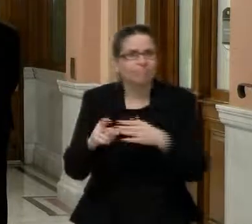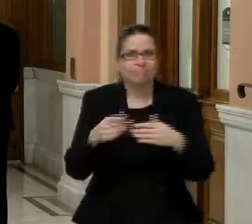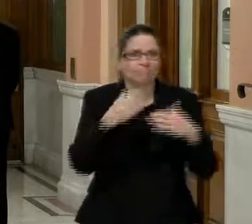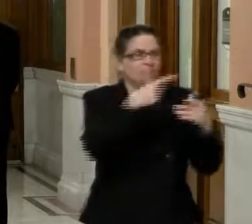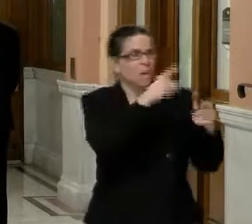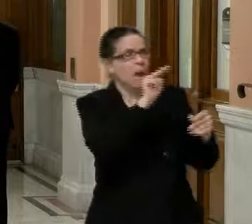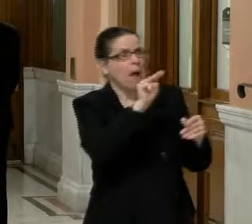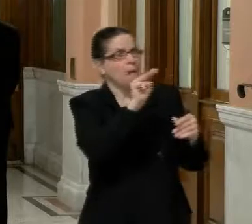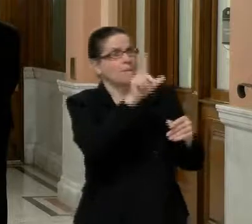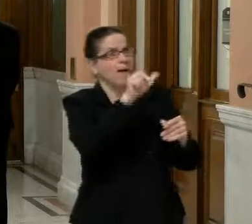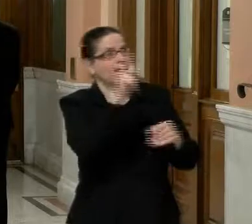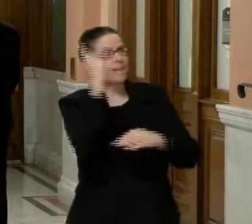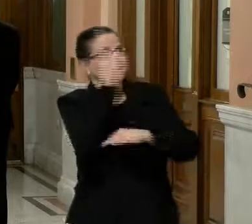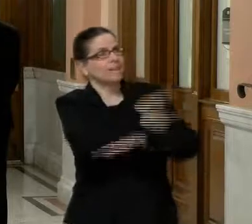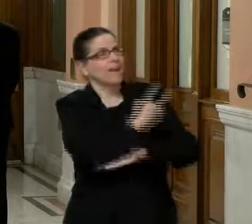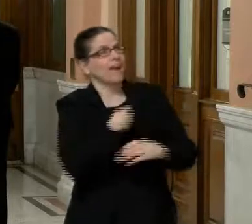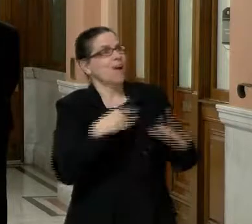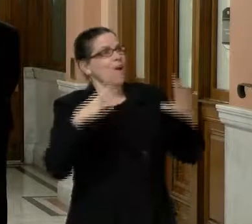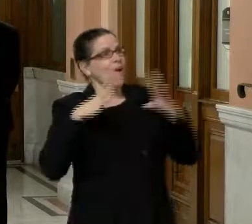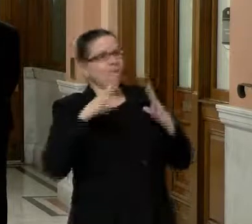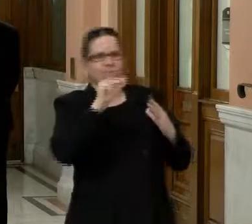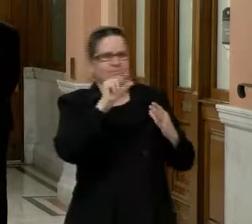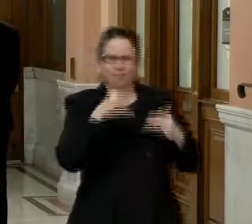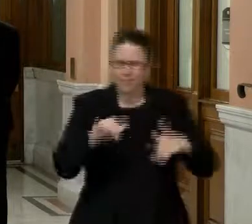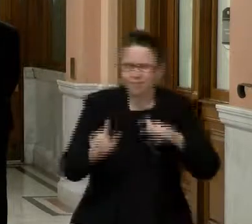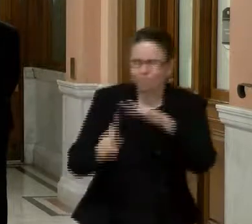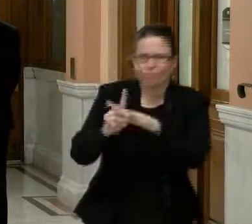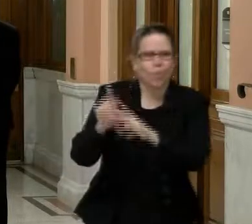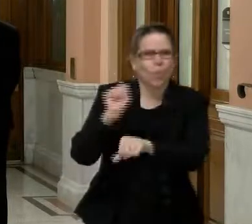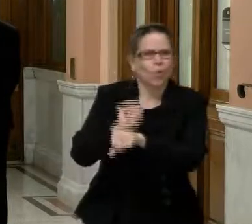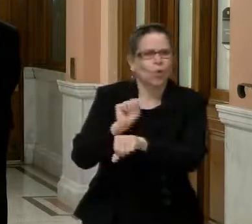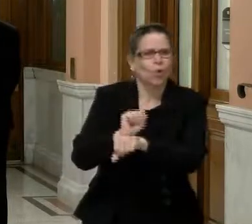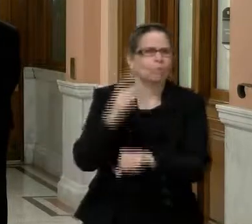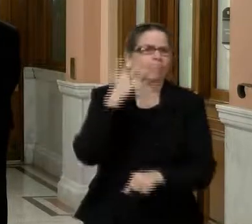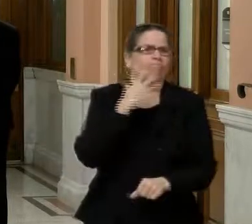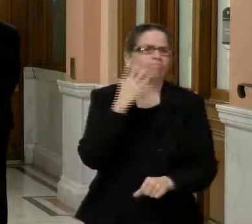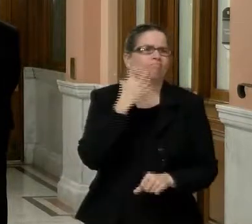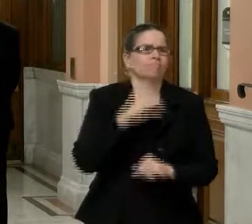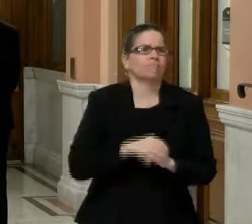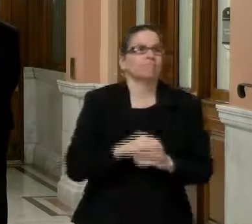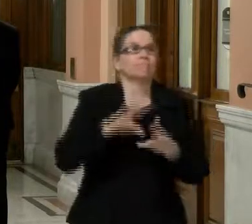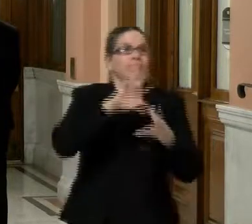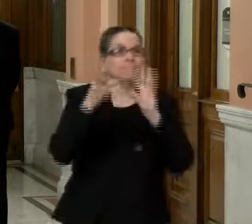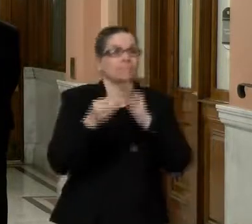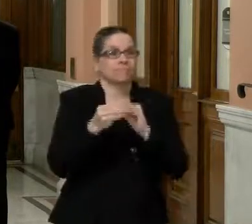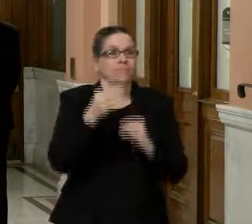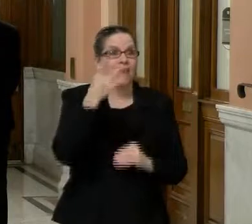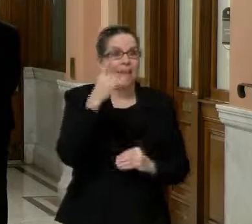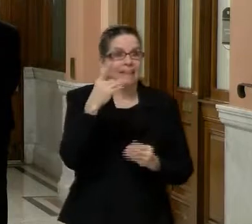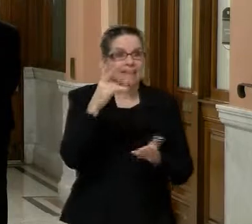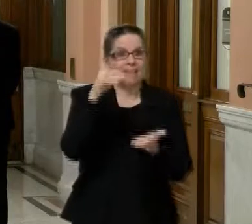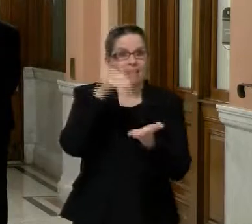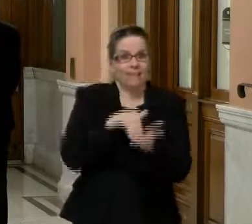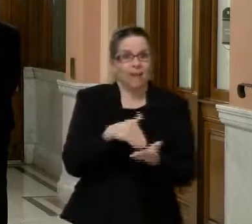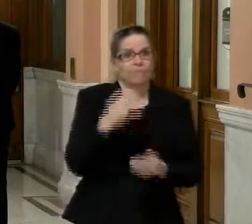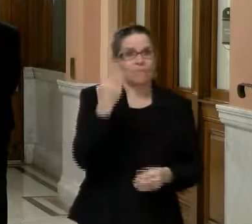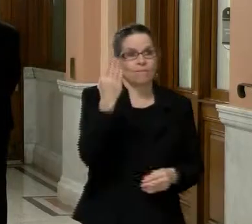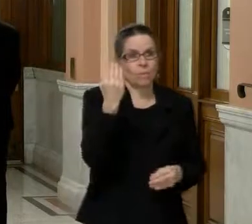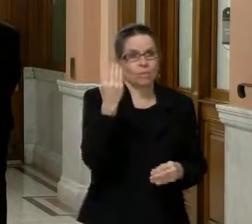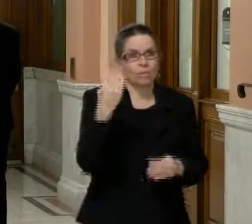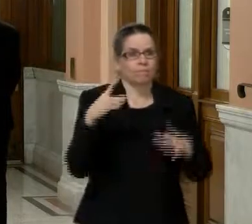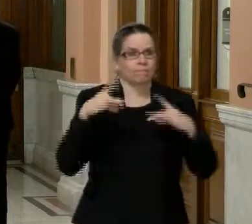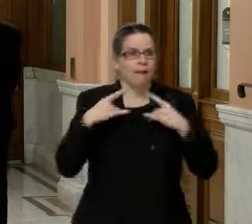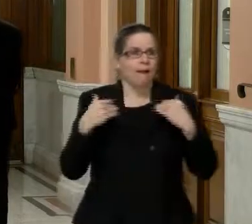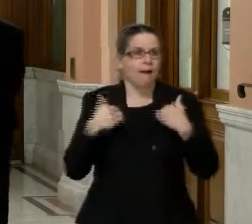uh, we have, uh, total since the beginning of the pandemic of 18,014 confirmed positive